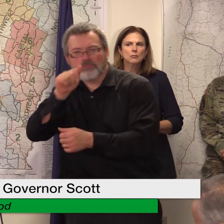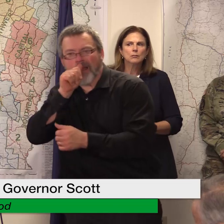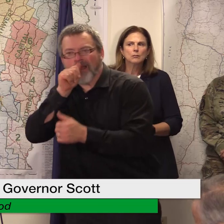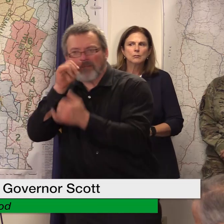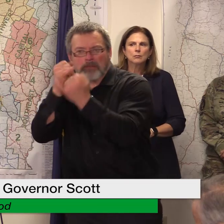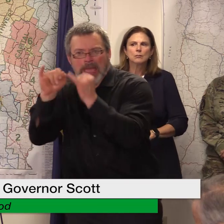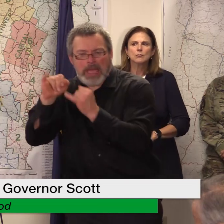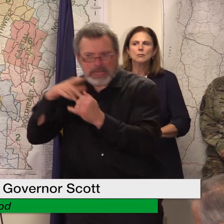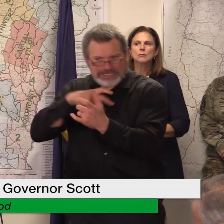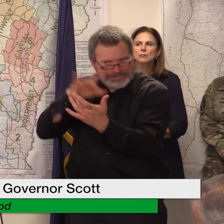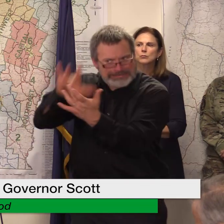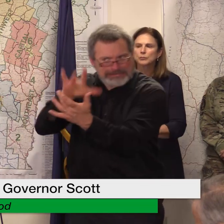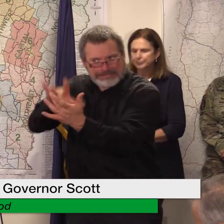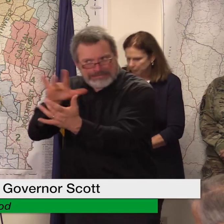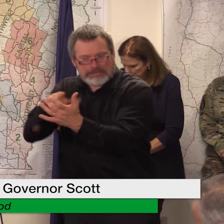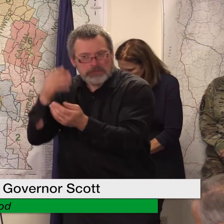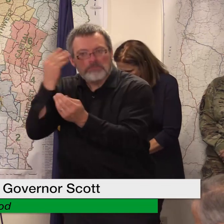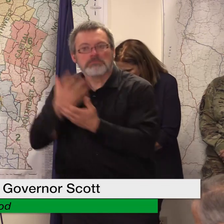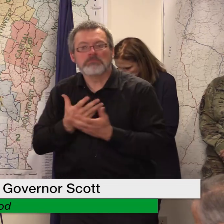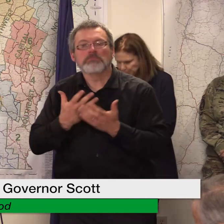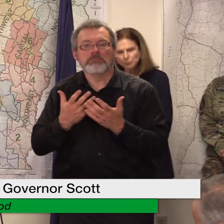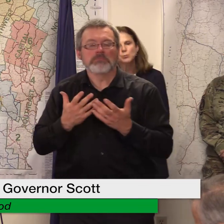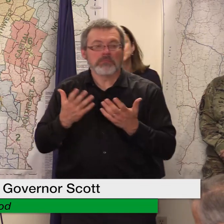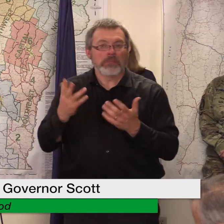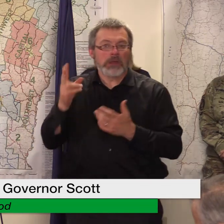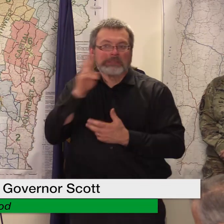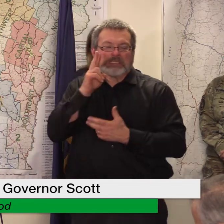out their timelines and whether they can open on time